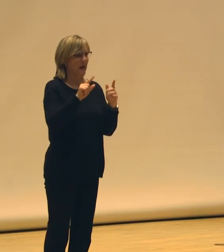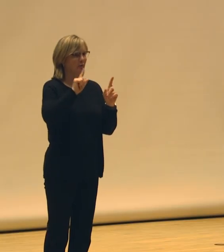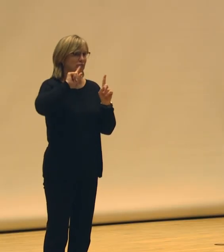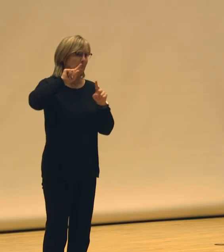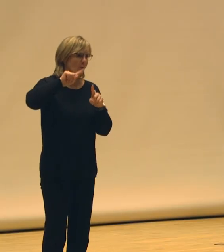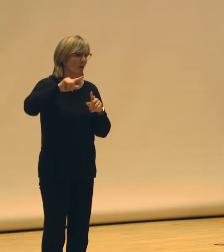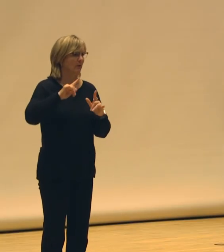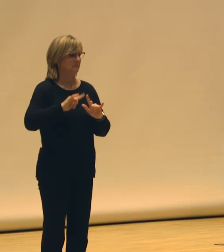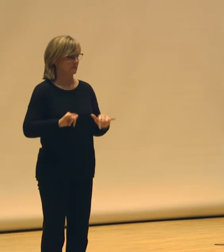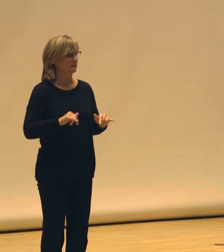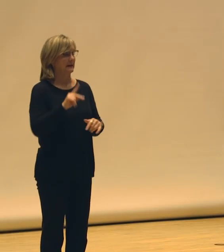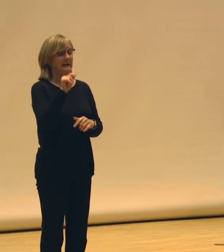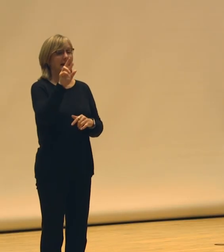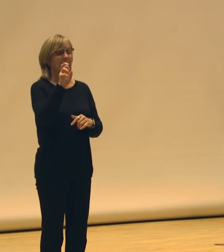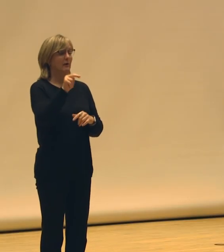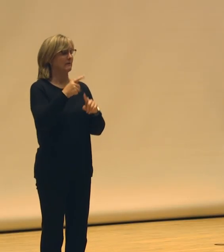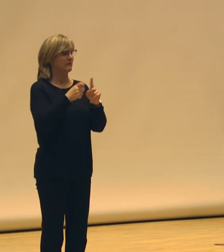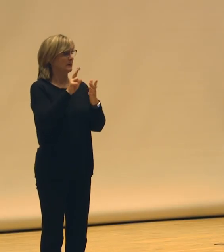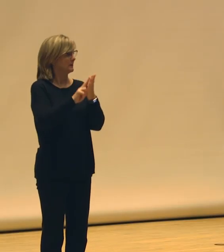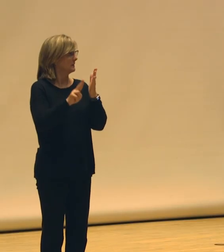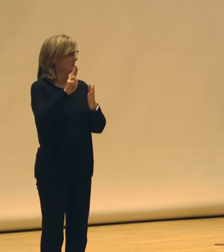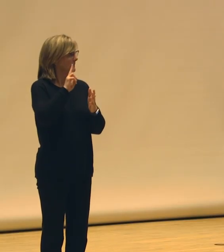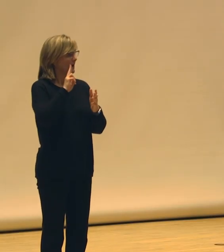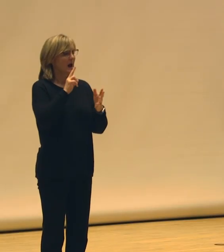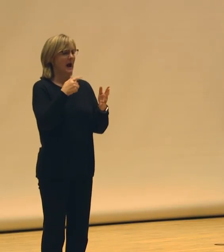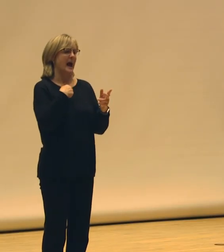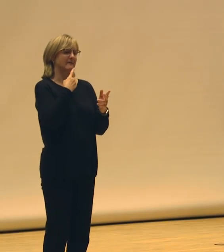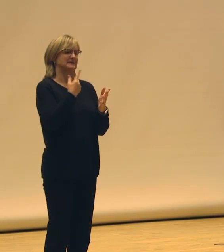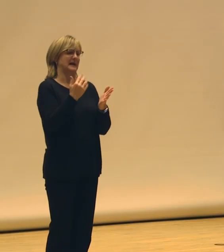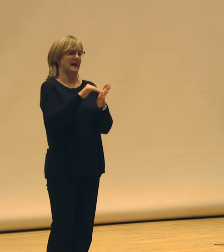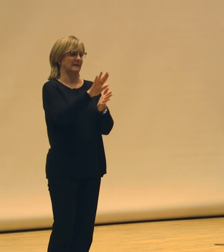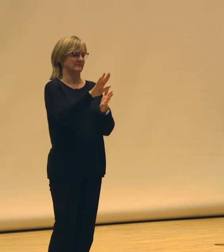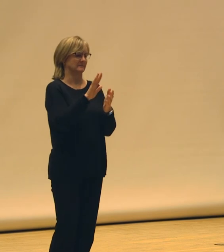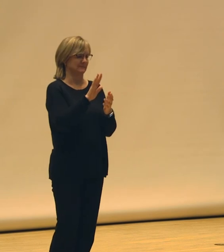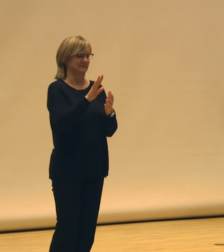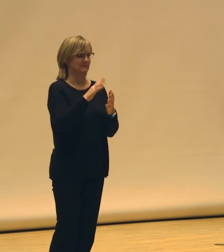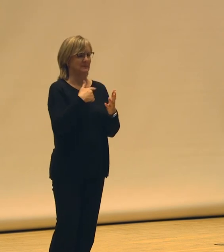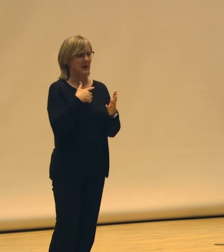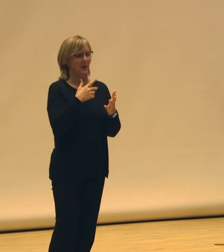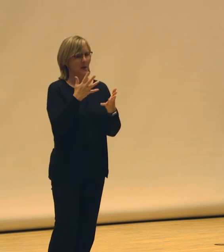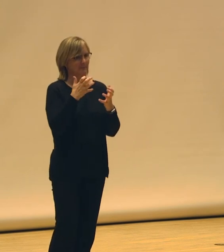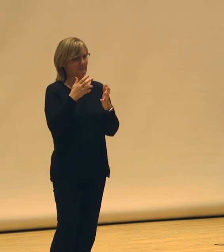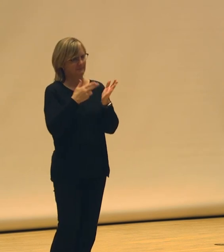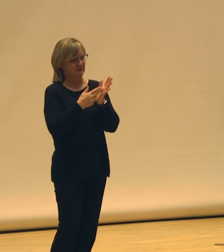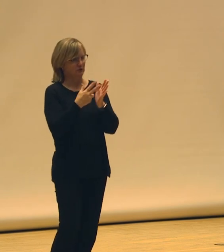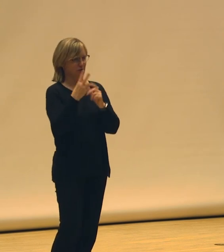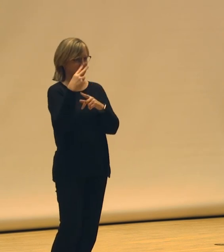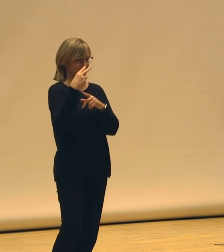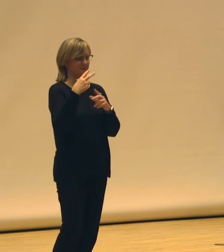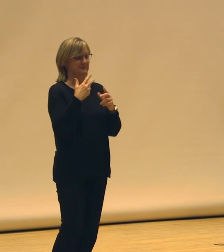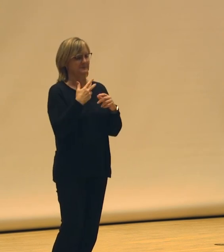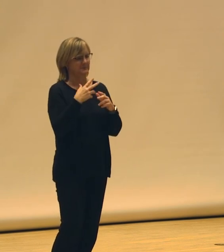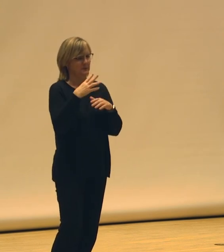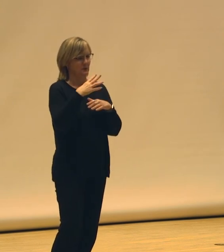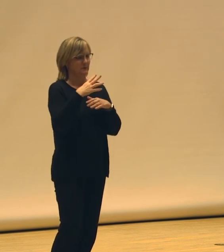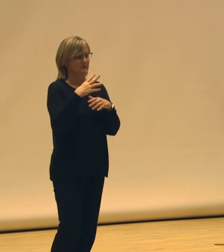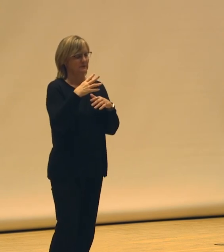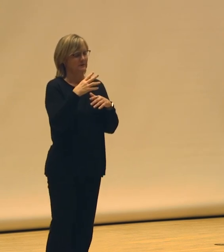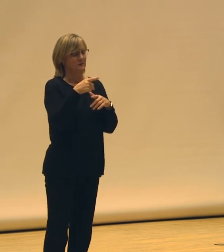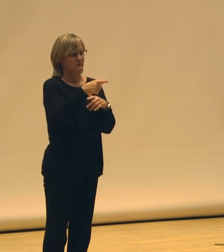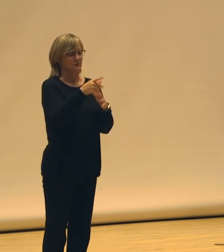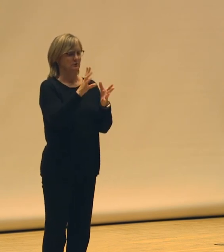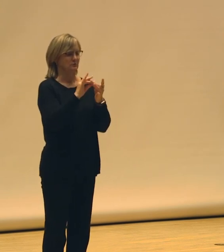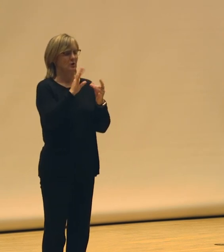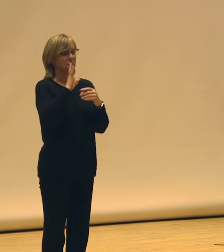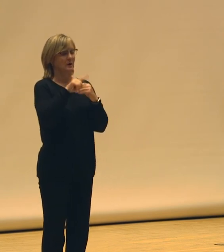Our friend Karen from the University of Houston Dance Department. No, it's okay. It's okay. I just want to make sure it gets archived appropriately. It was reflecting